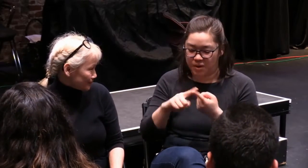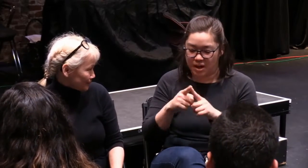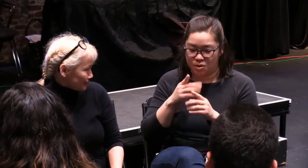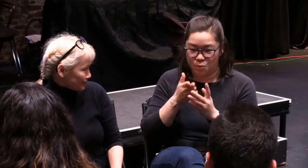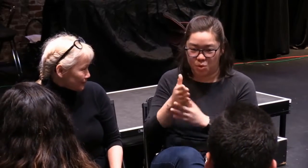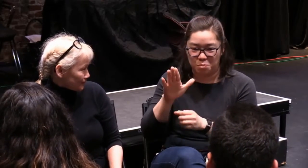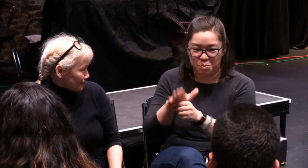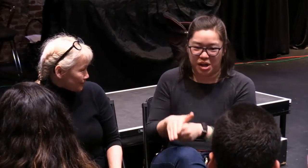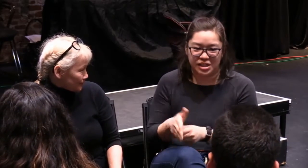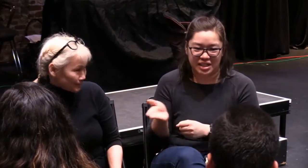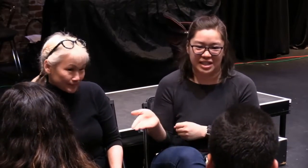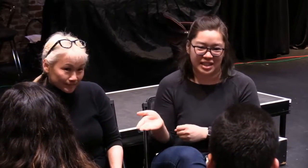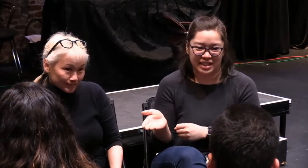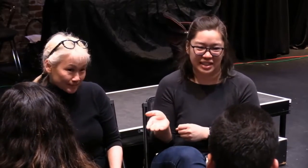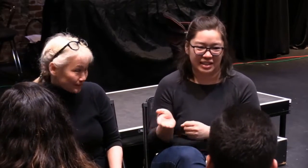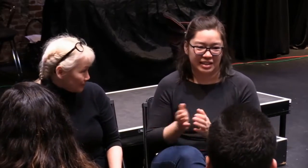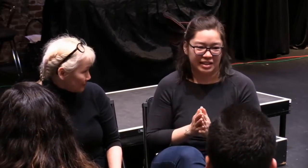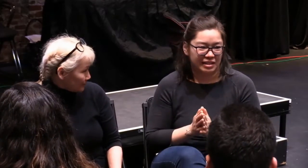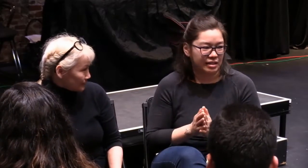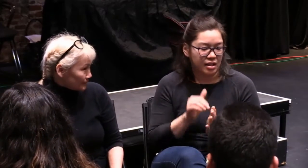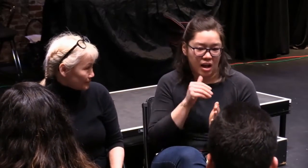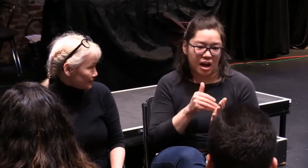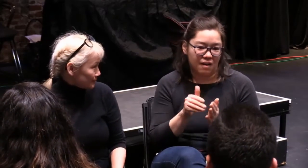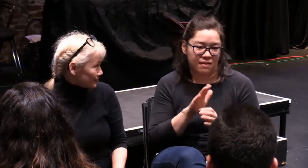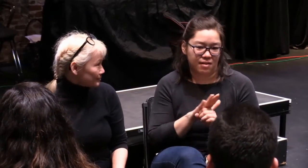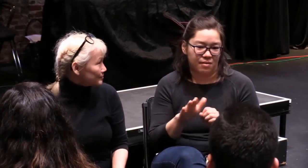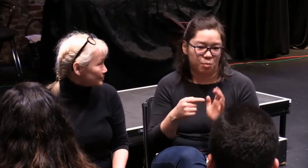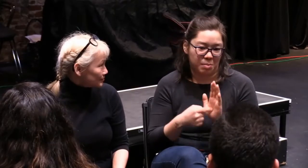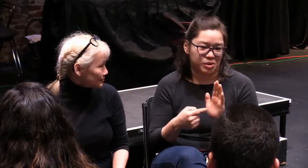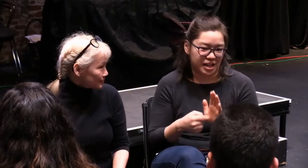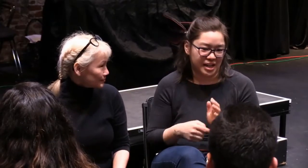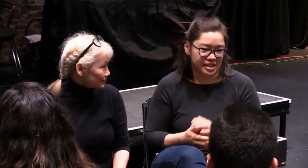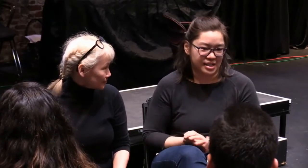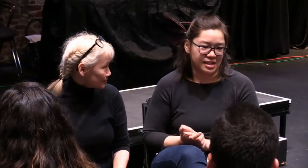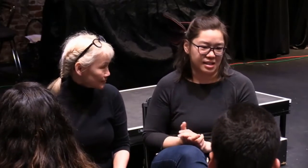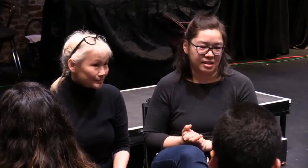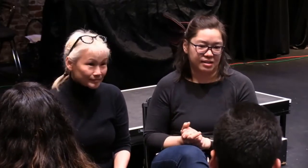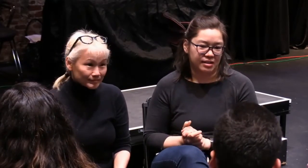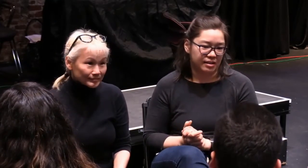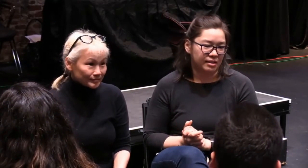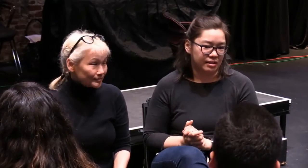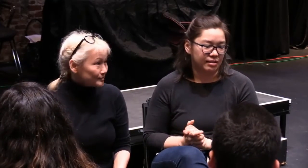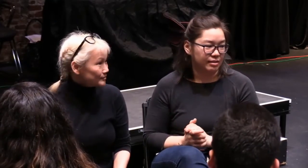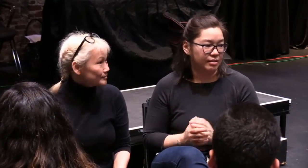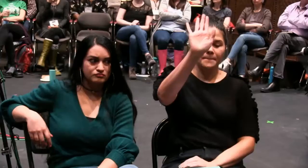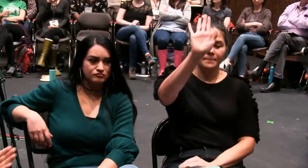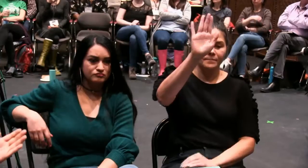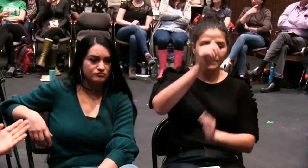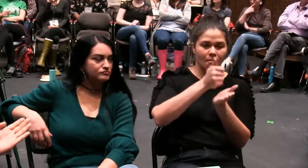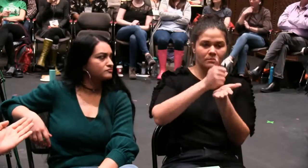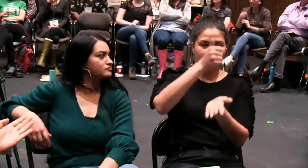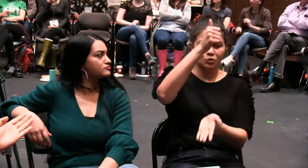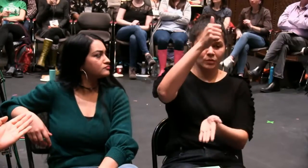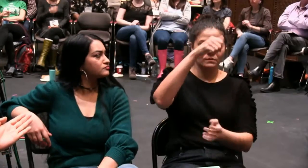We've created a space where others can be seen apart and through our oppression.